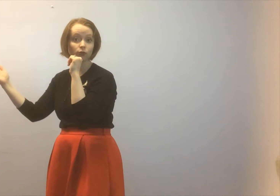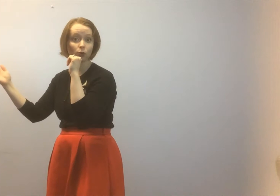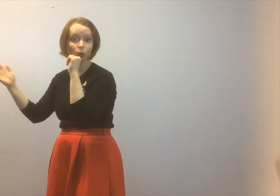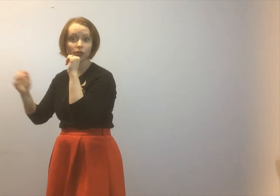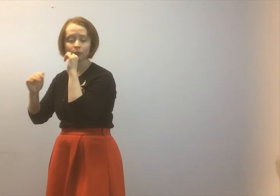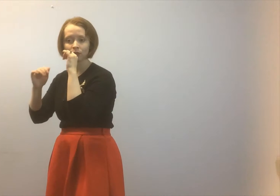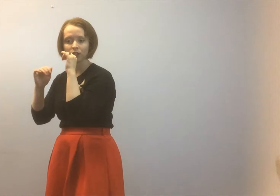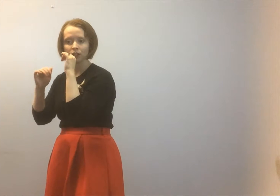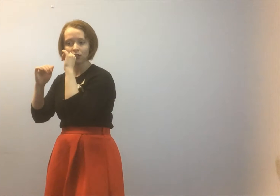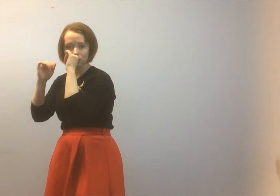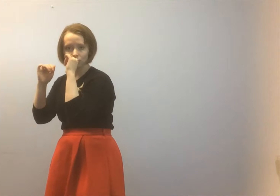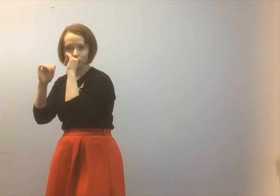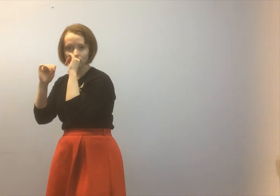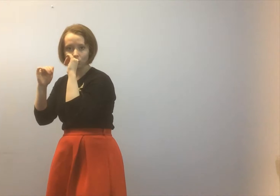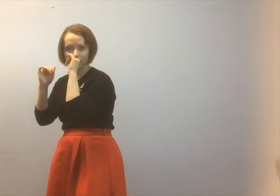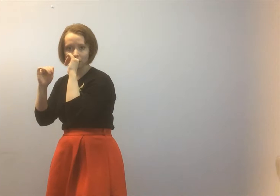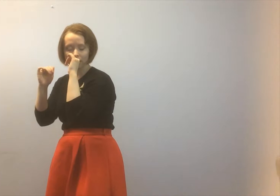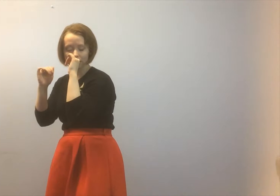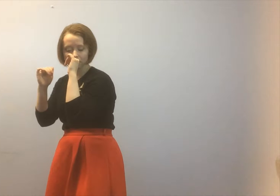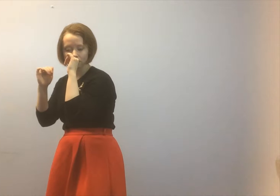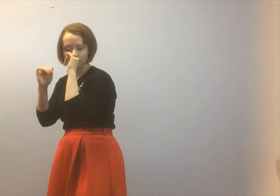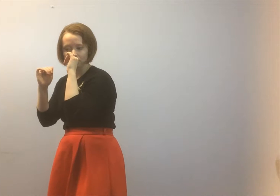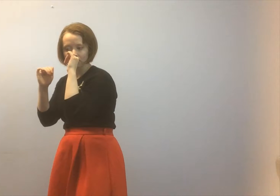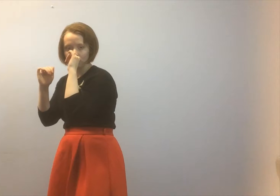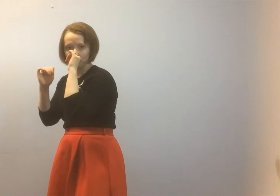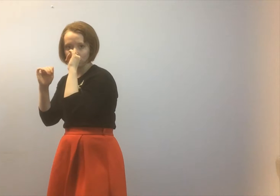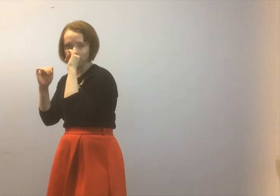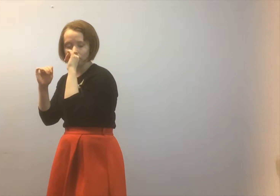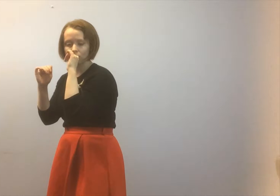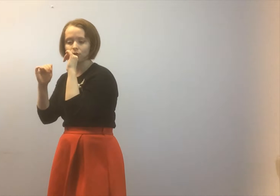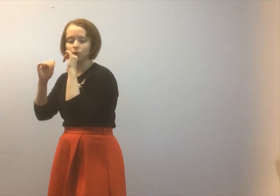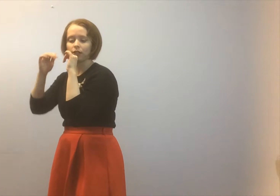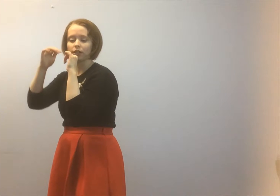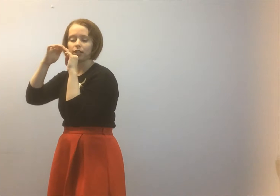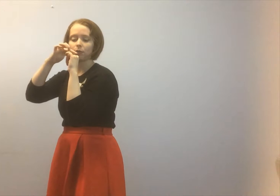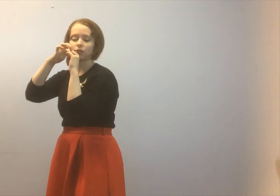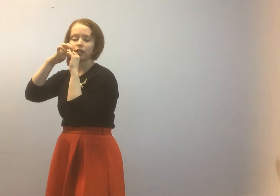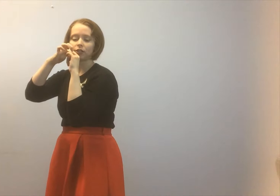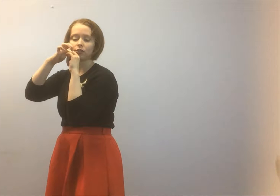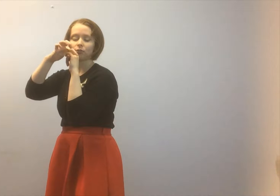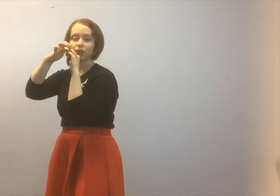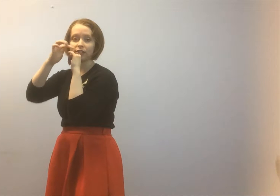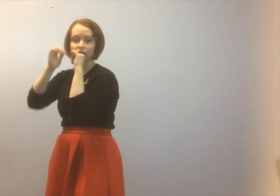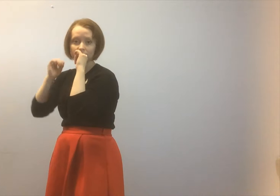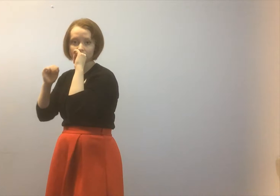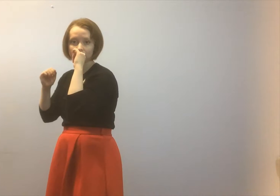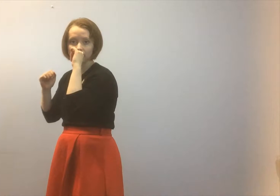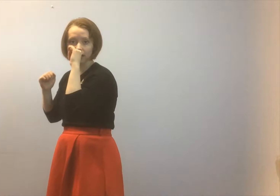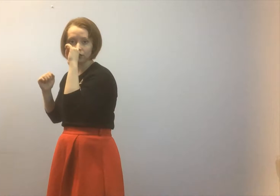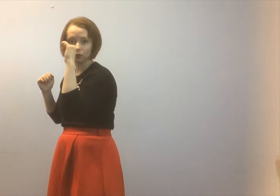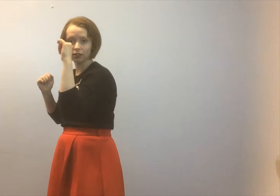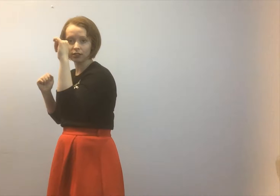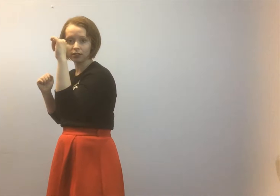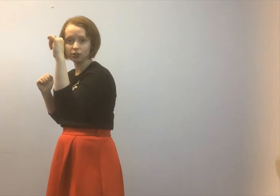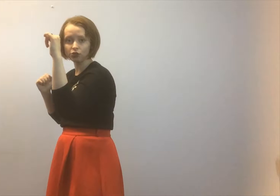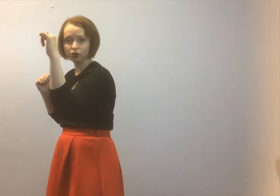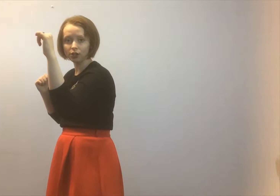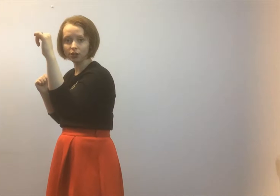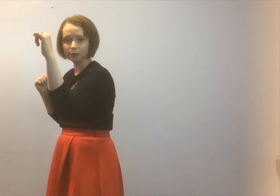forward so for a one punch you want to keep your knuckles facing the ceiling as you extend your arm